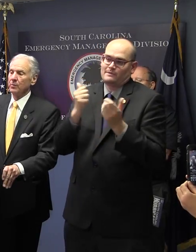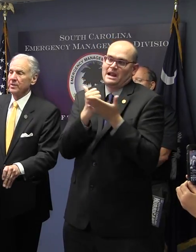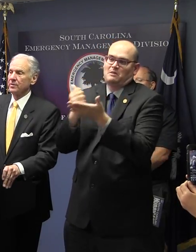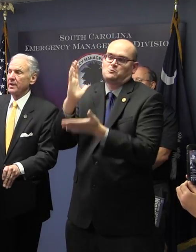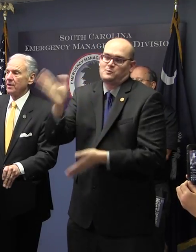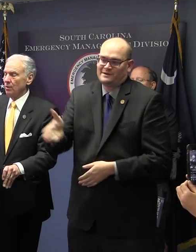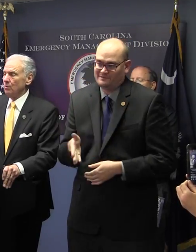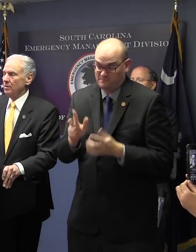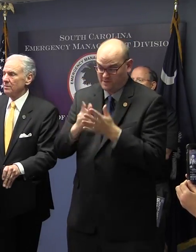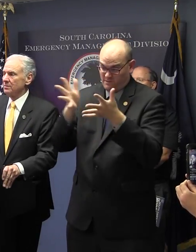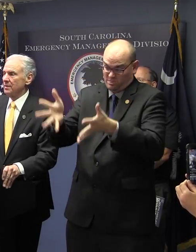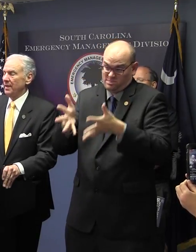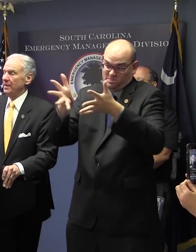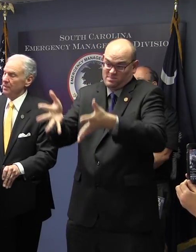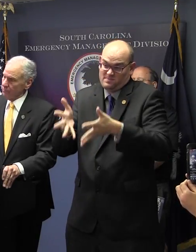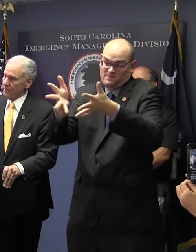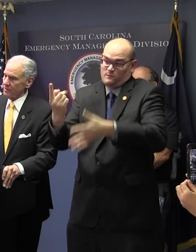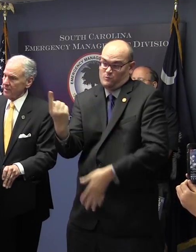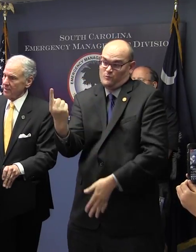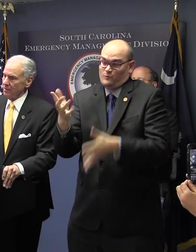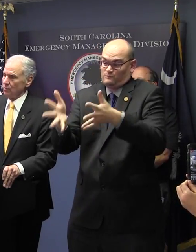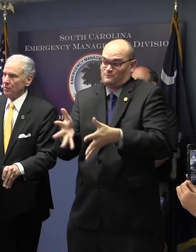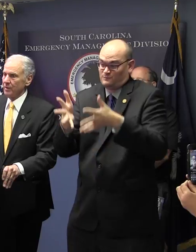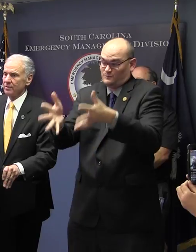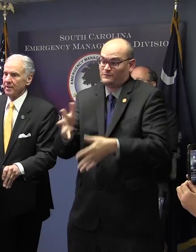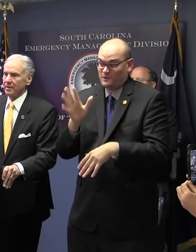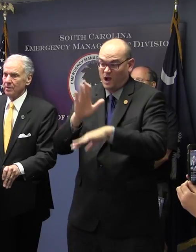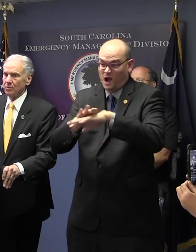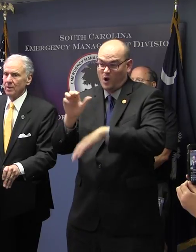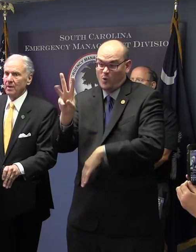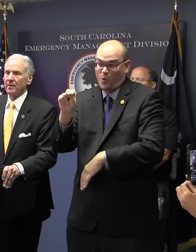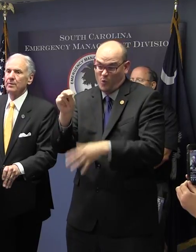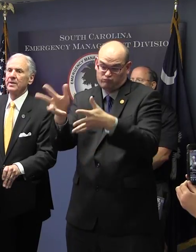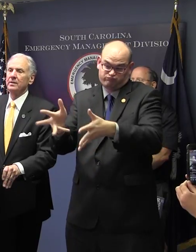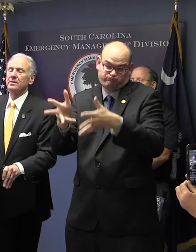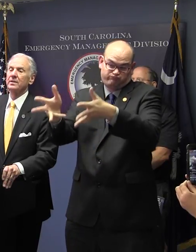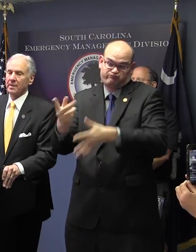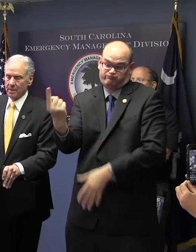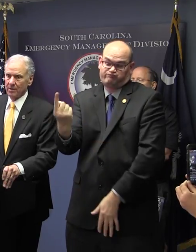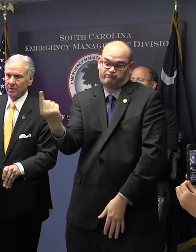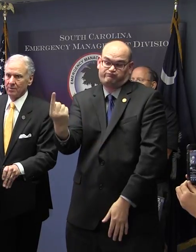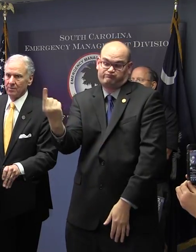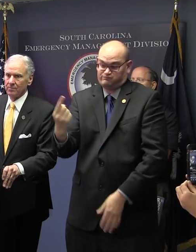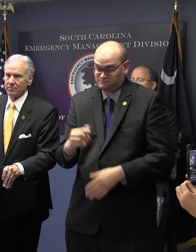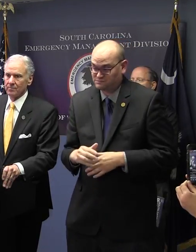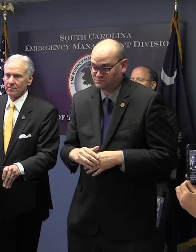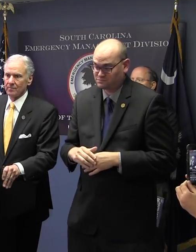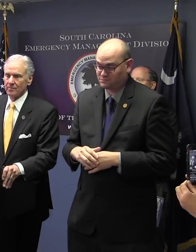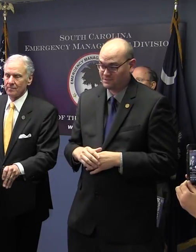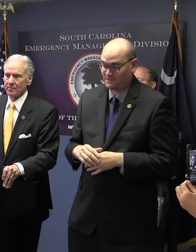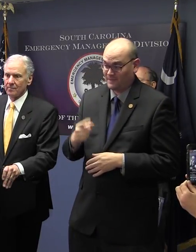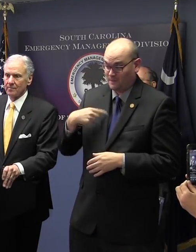when we say go, and if we say go, when we say go, that means it's time to go.